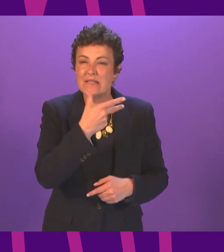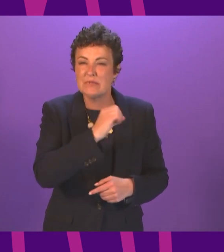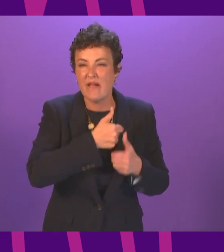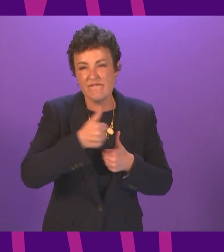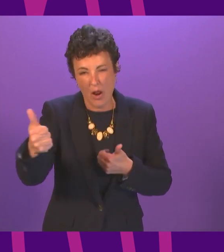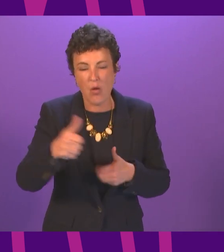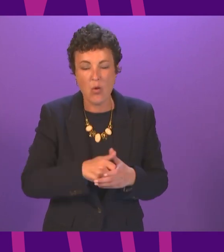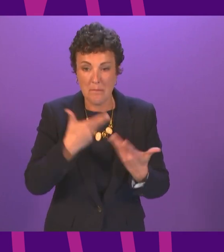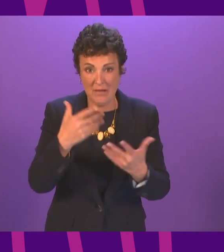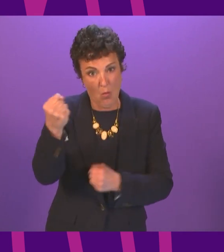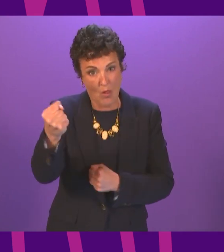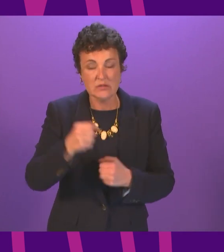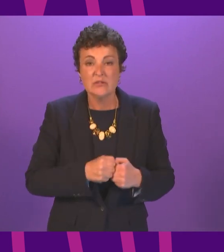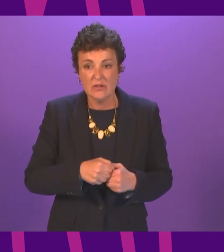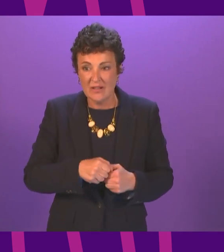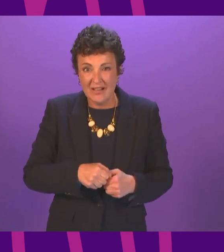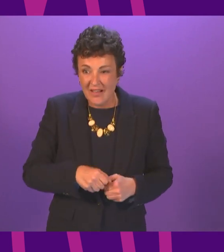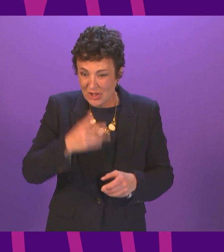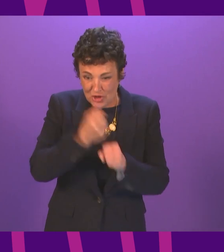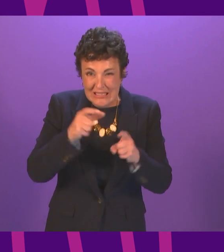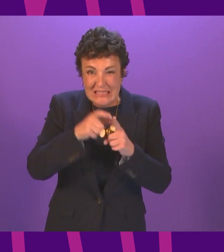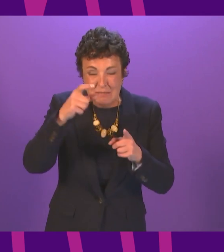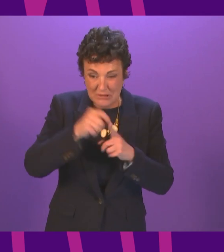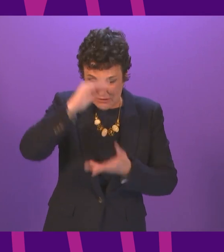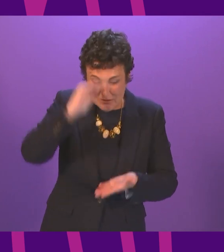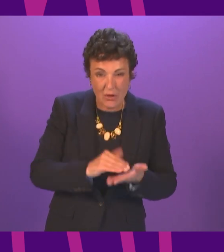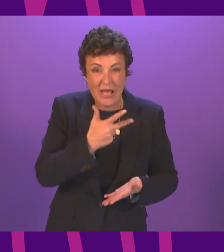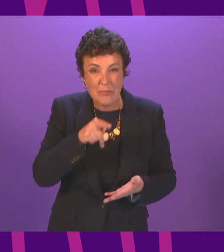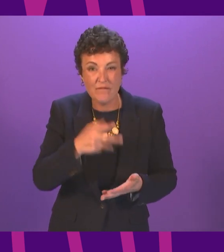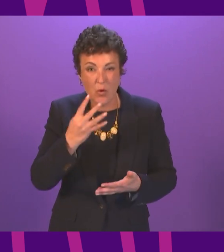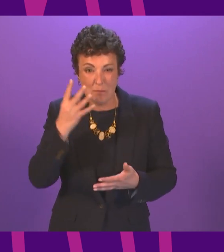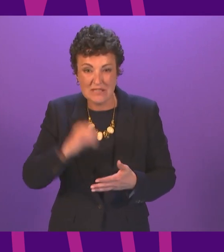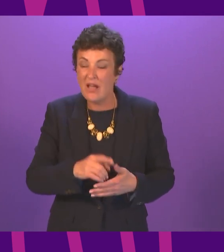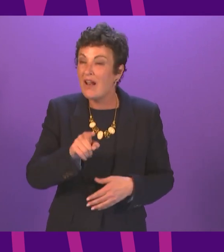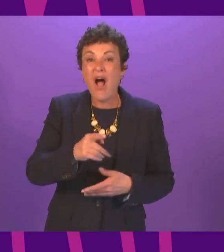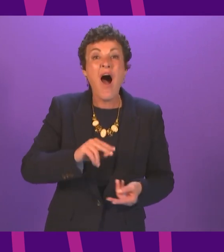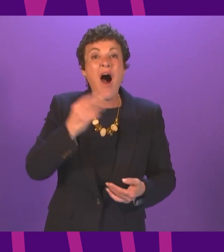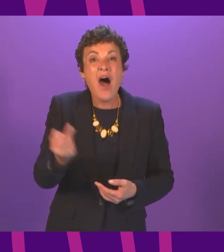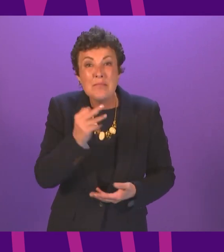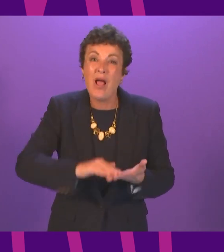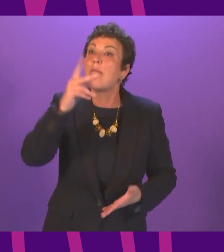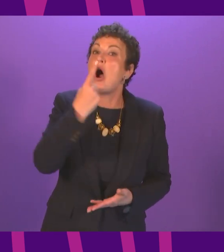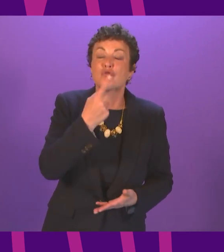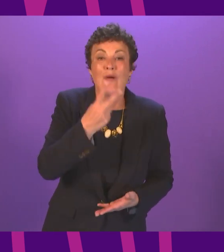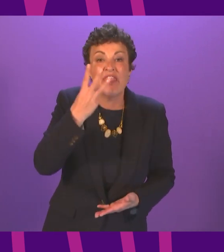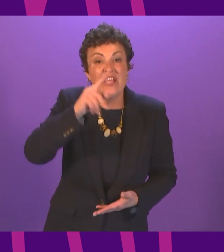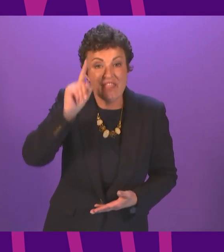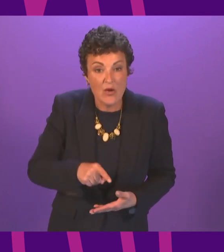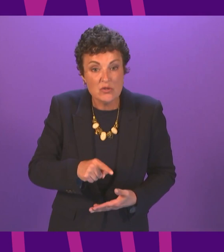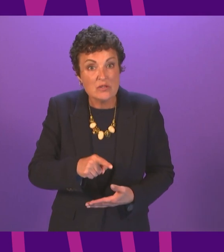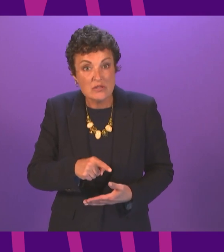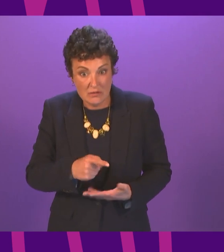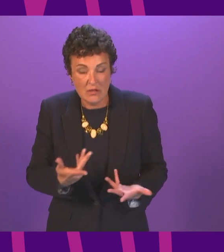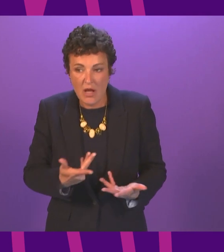fallen by a staggering 8.4% unemployment has risen to 123,000 and for some of the 300,000